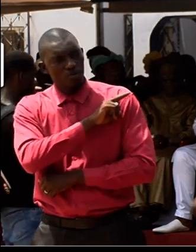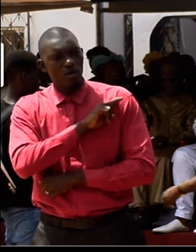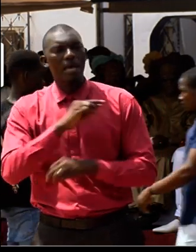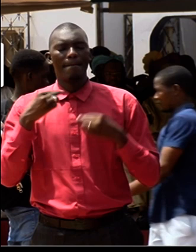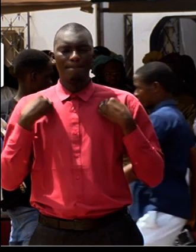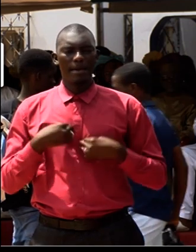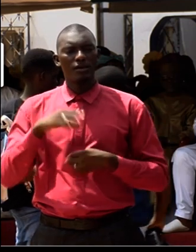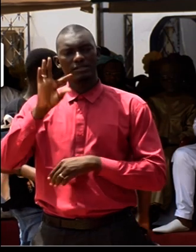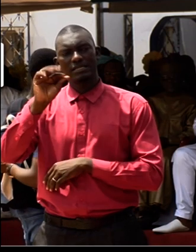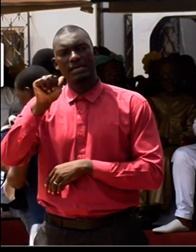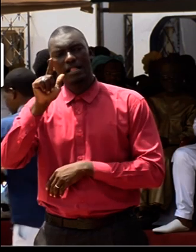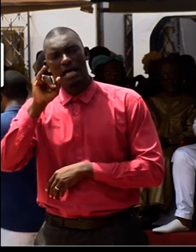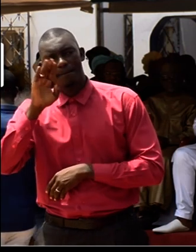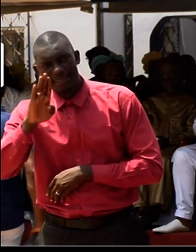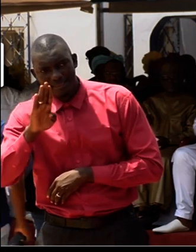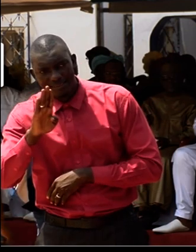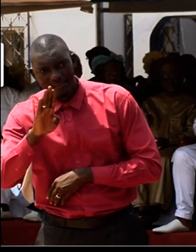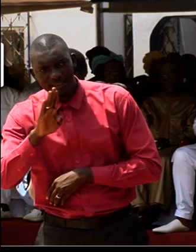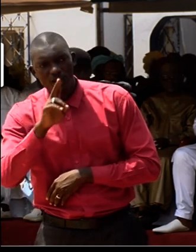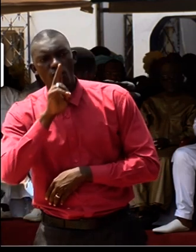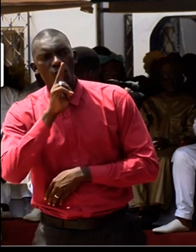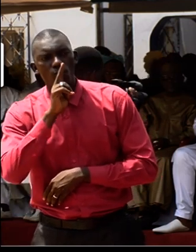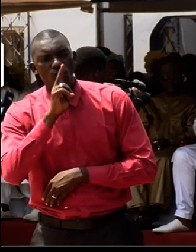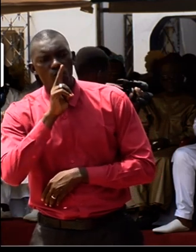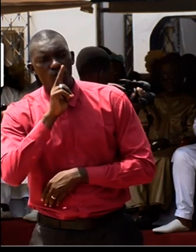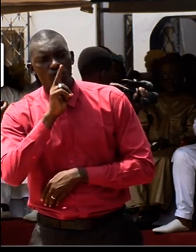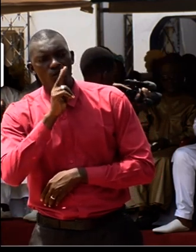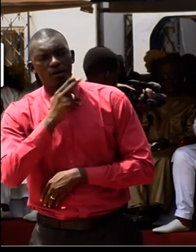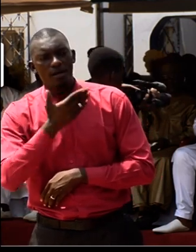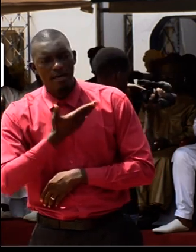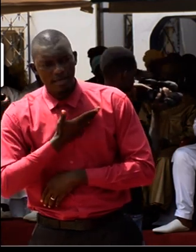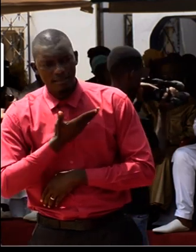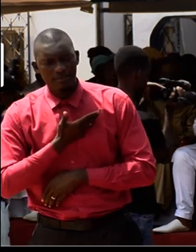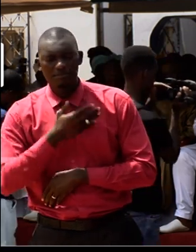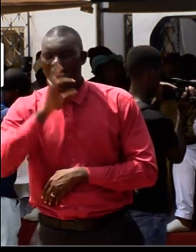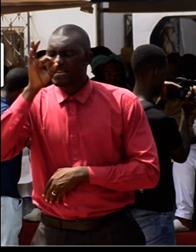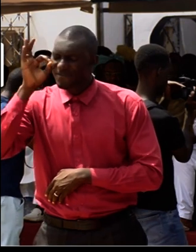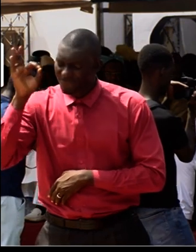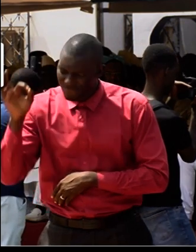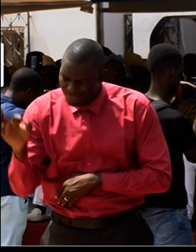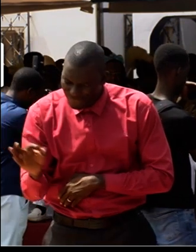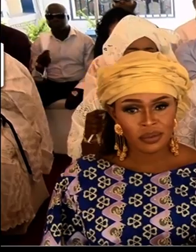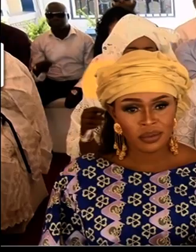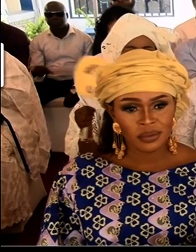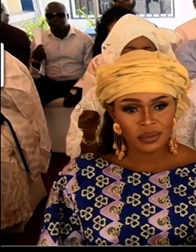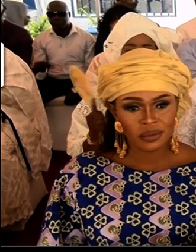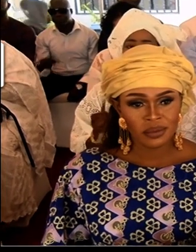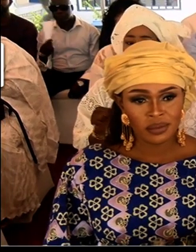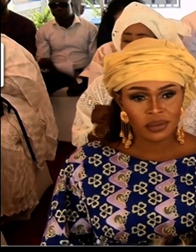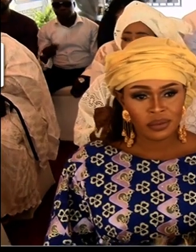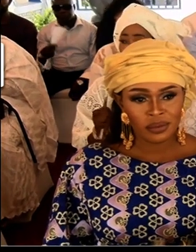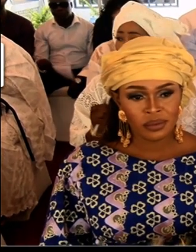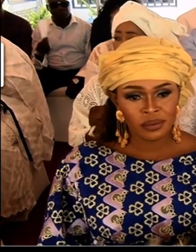Mayor Talib Ahmed Ben Souda, who has been very effective and